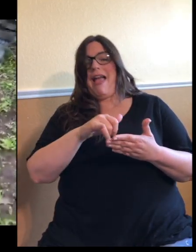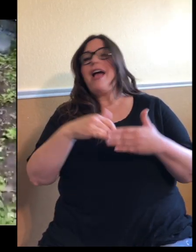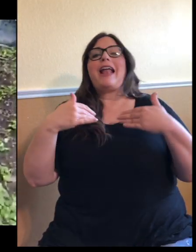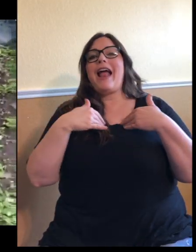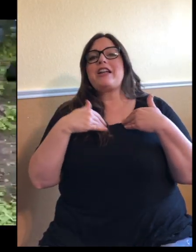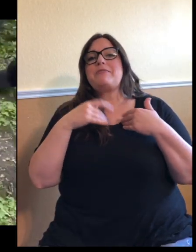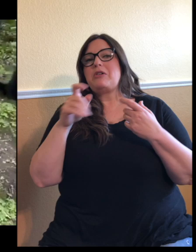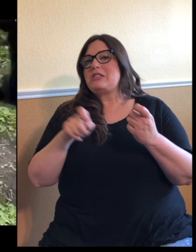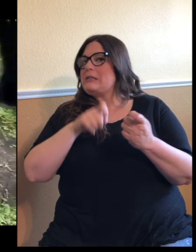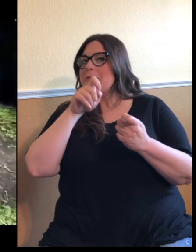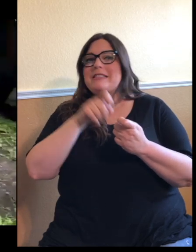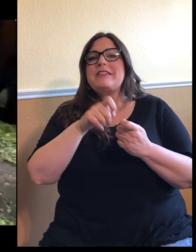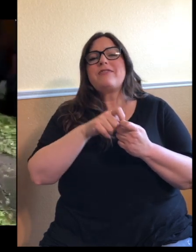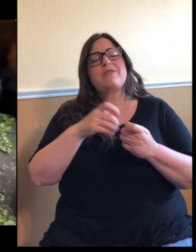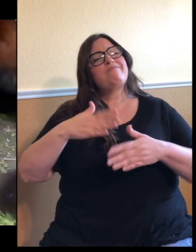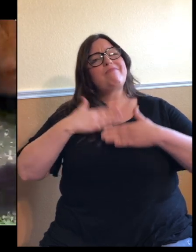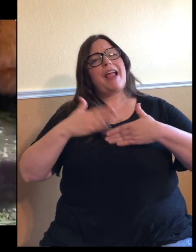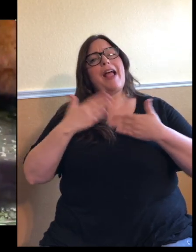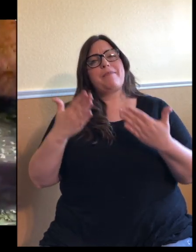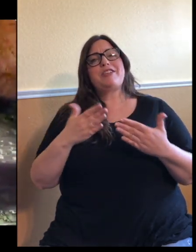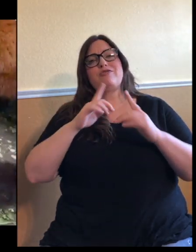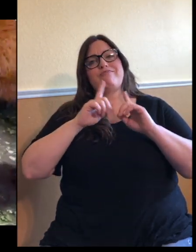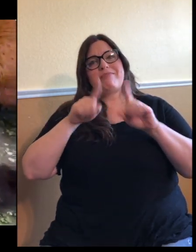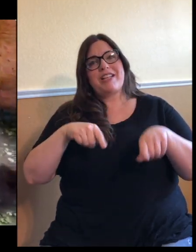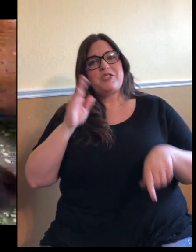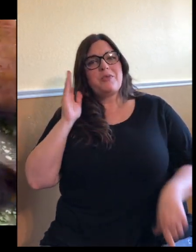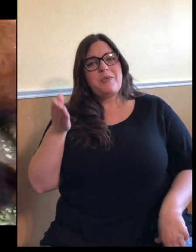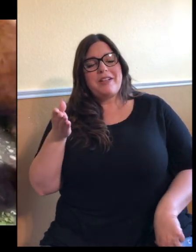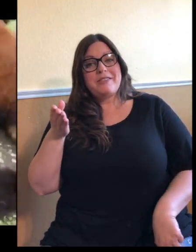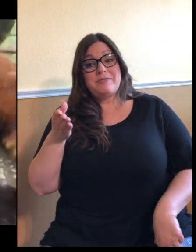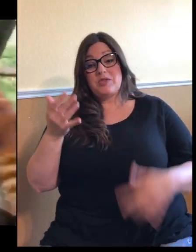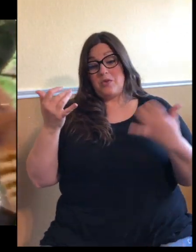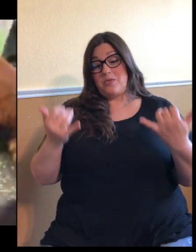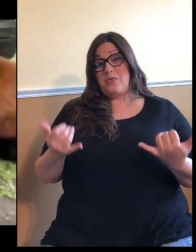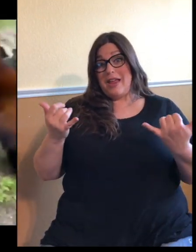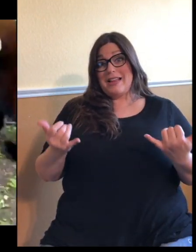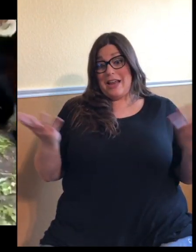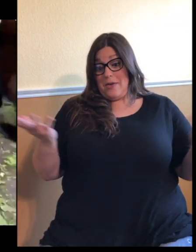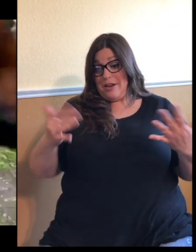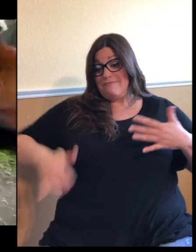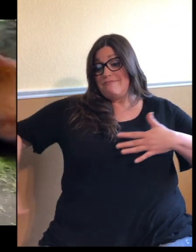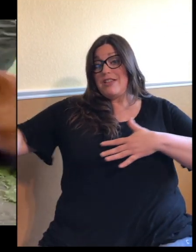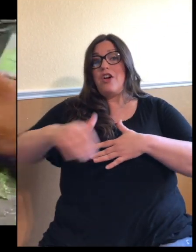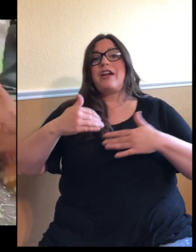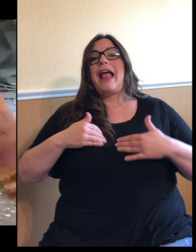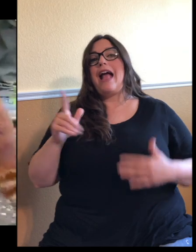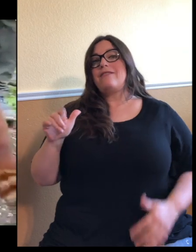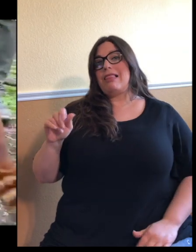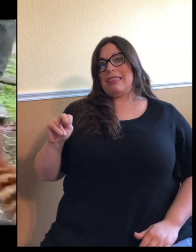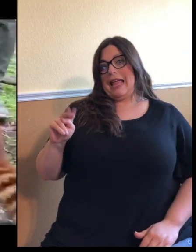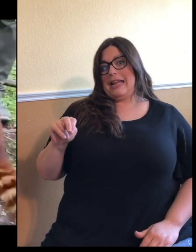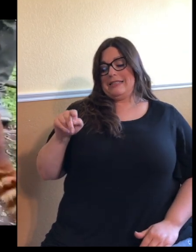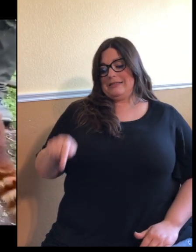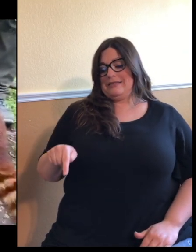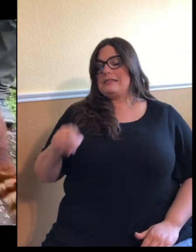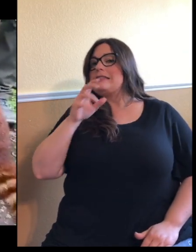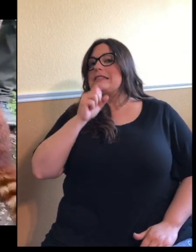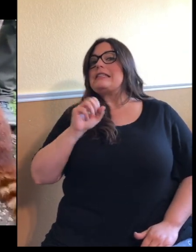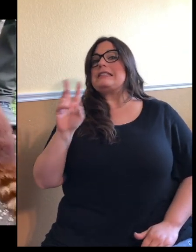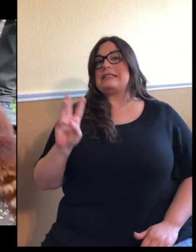we'll be happy to get them answered for you. So right now in the yard here, we have Lynn. Lynn is six years old. She's a